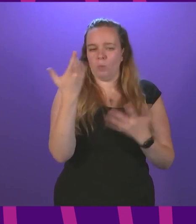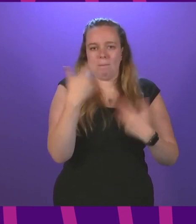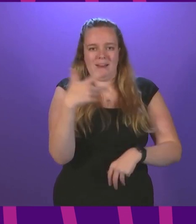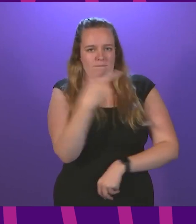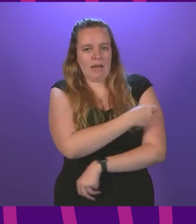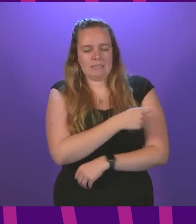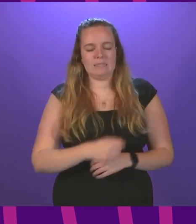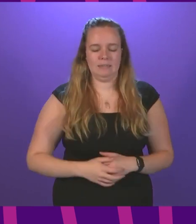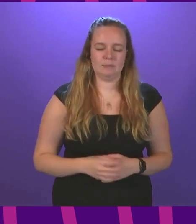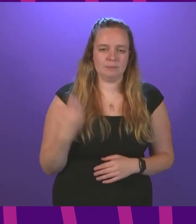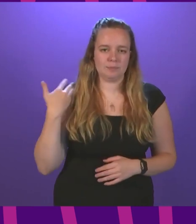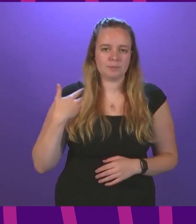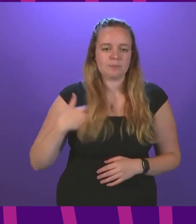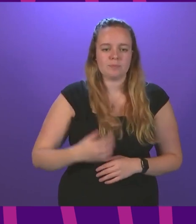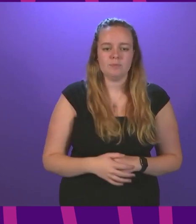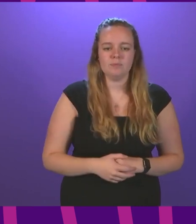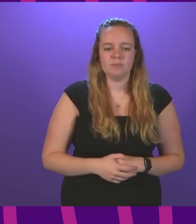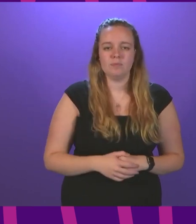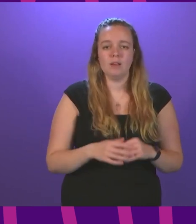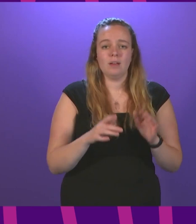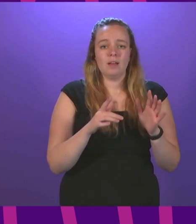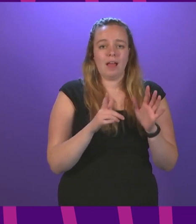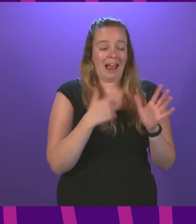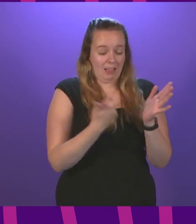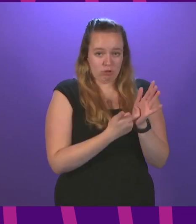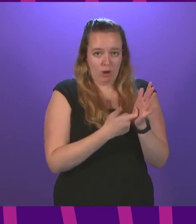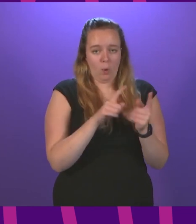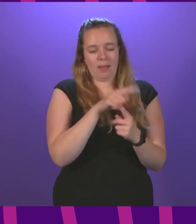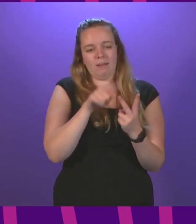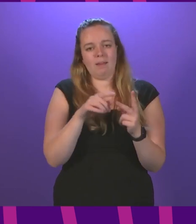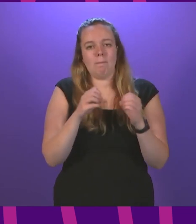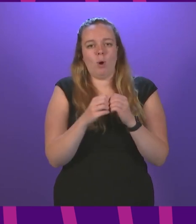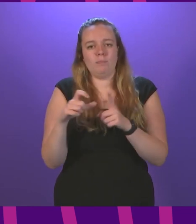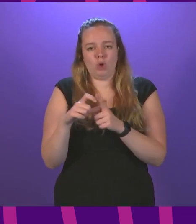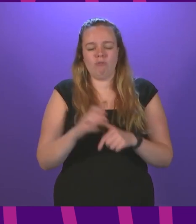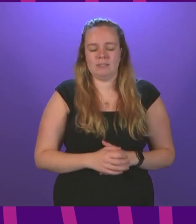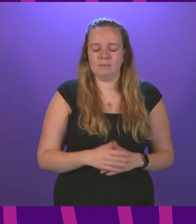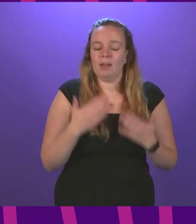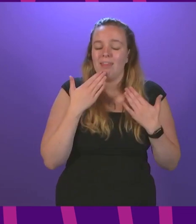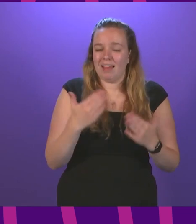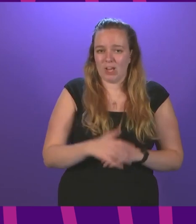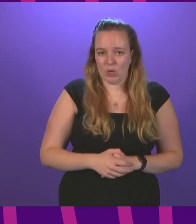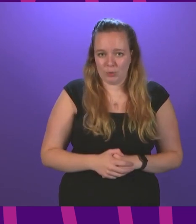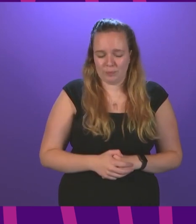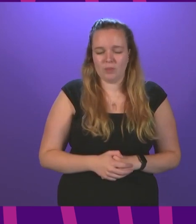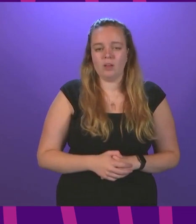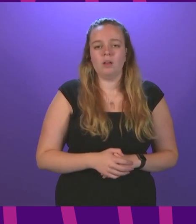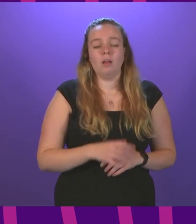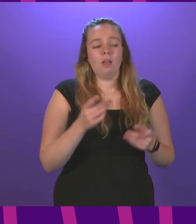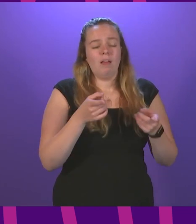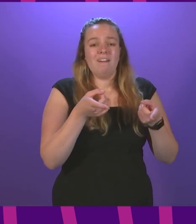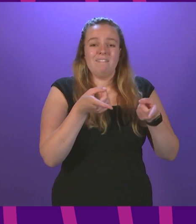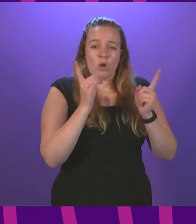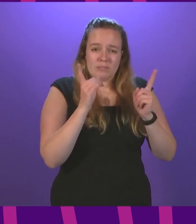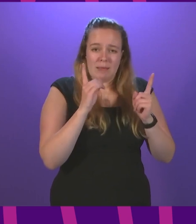vaccinated Alex Rowley to be followed by Bob Doris thank you presiding officer the first minister talked earlier